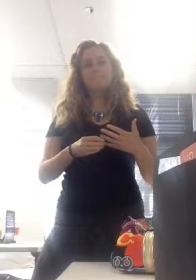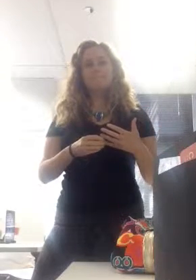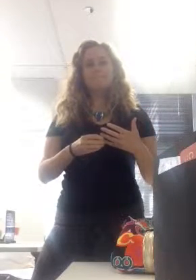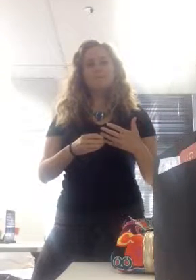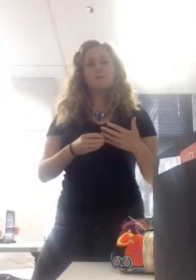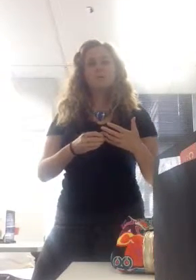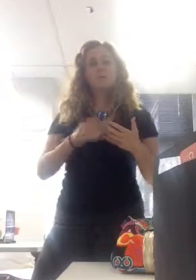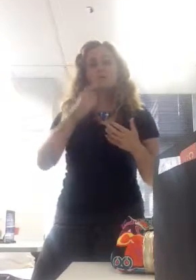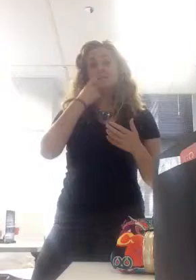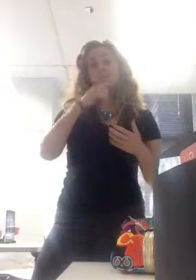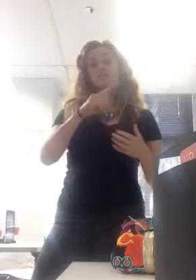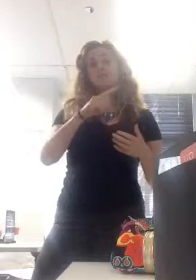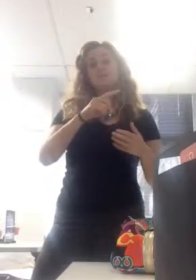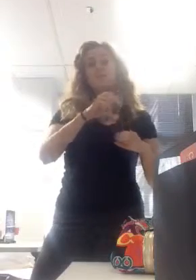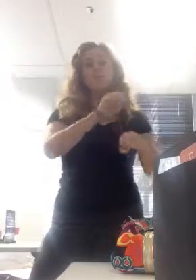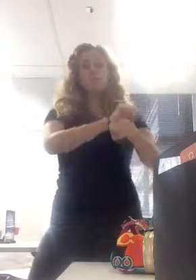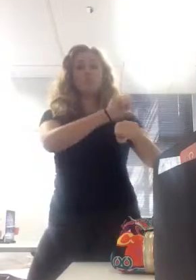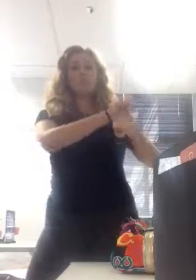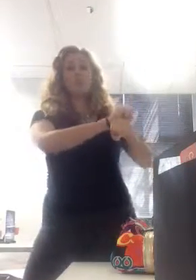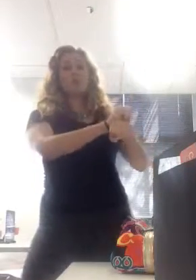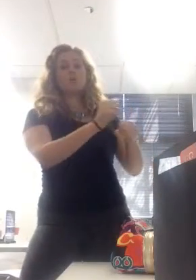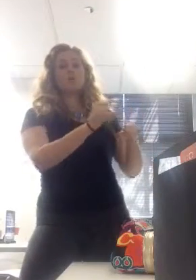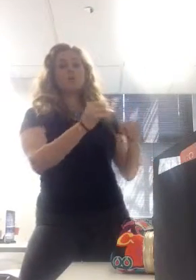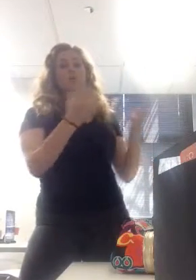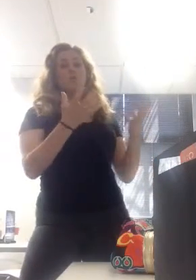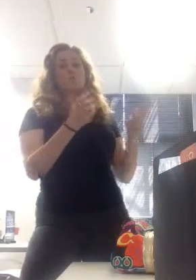people think that's not a bad thing. Other people are really upset by it.